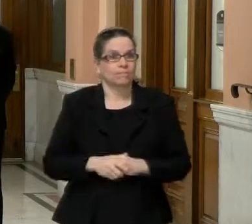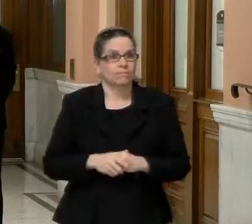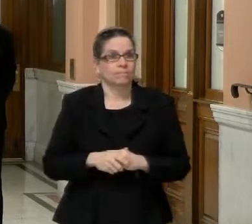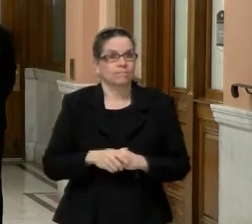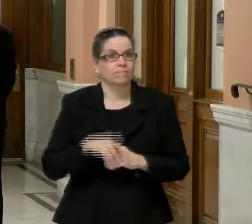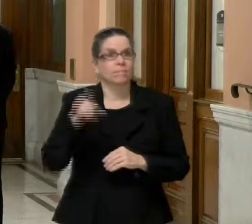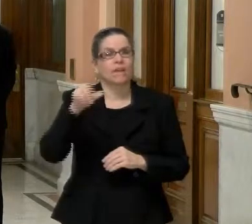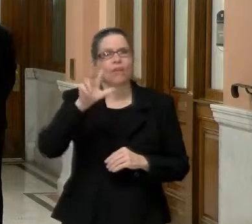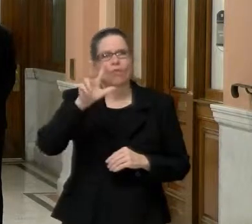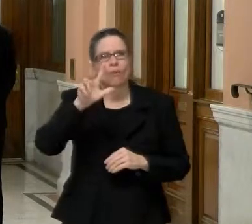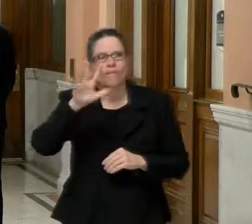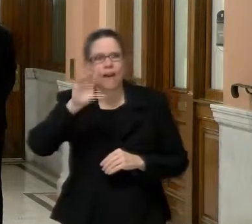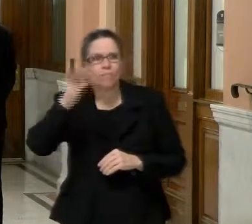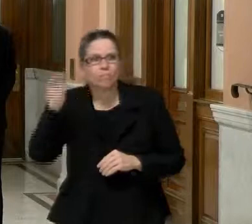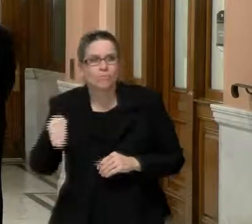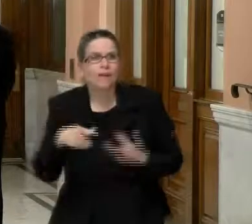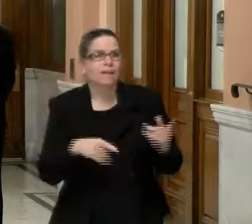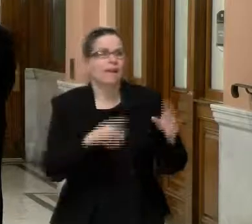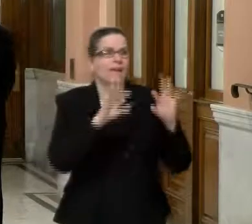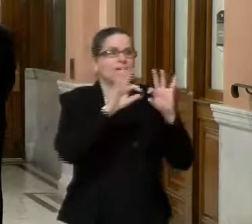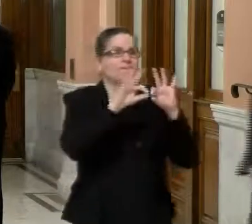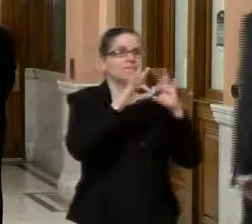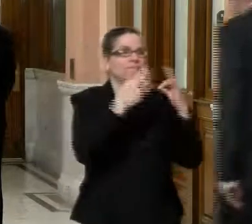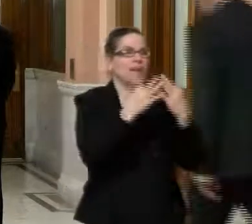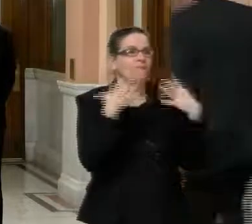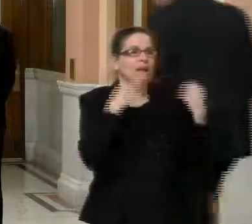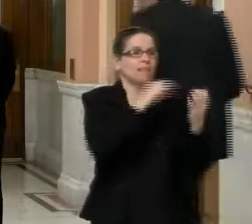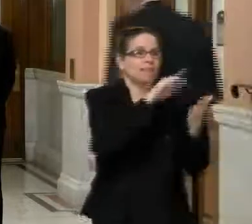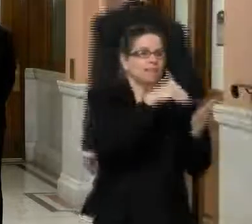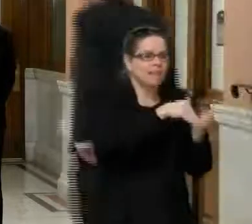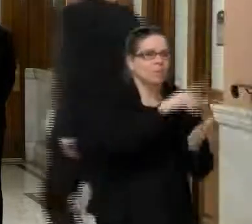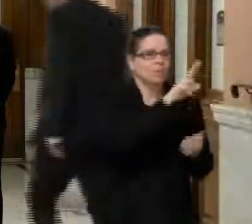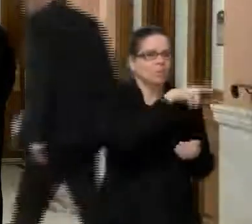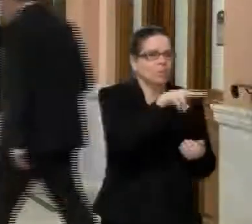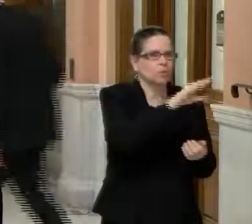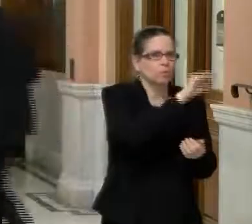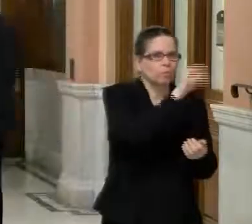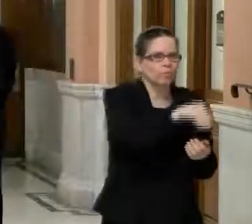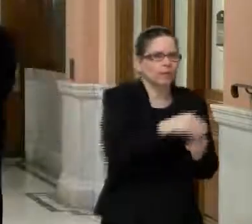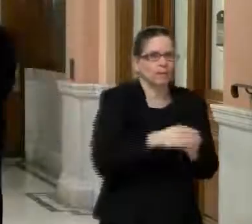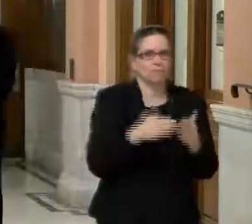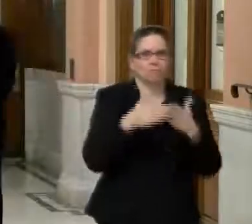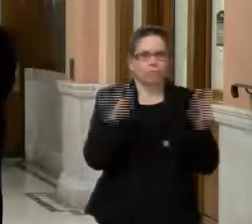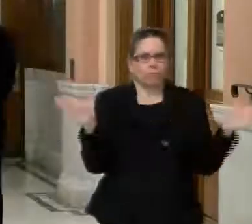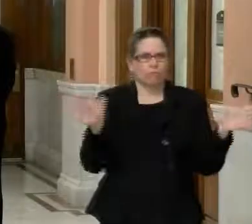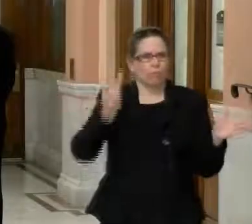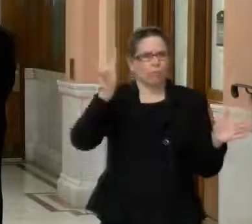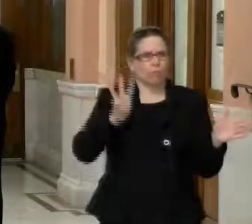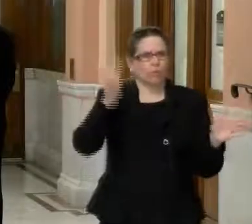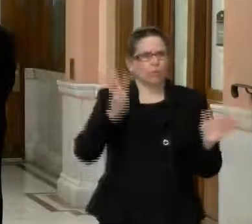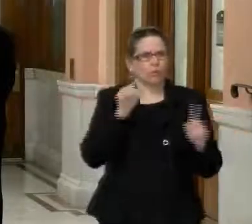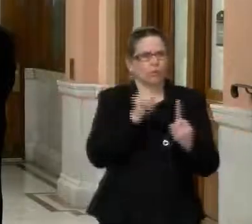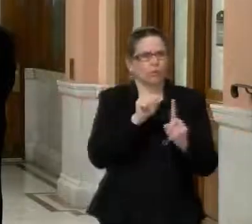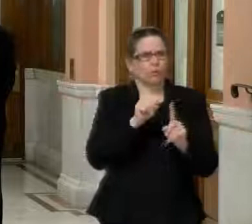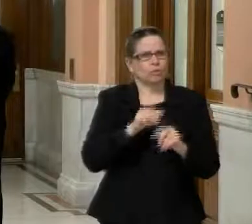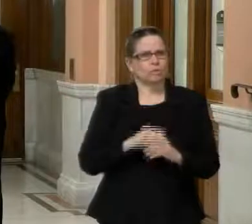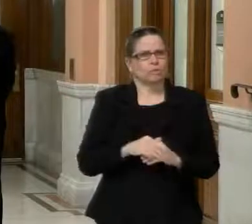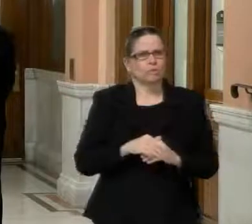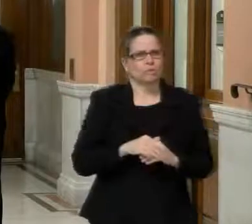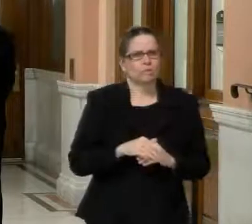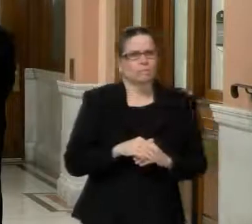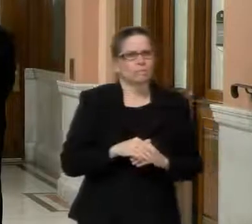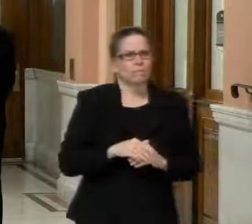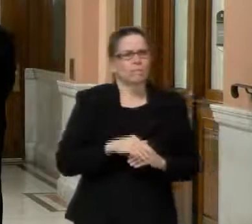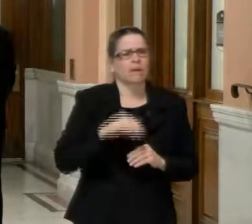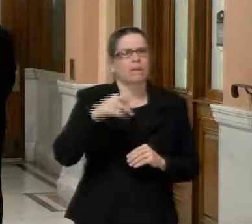Um, but interestingly for Worcester, uh, as a whole, uh, the Mass Department of Public Health gave us numbers